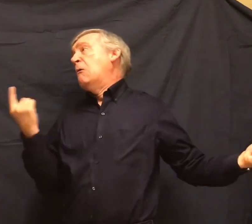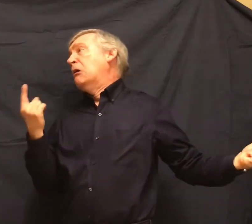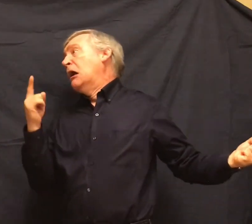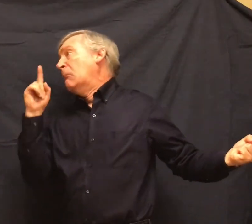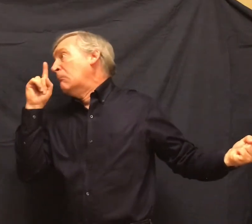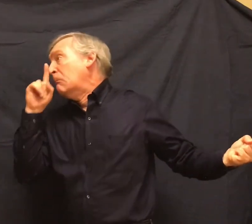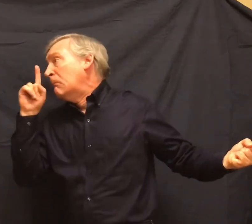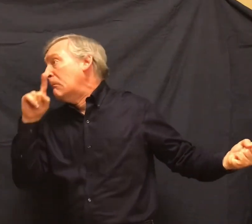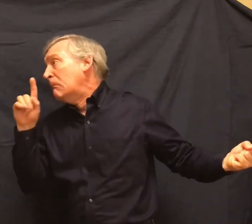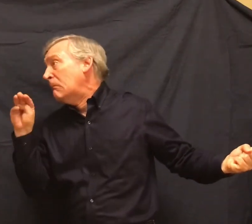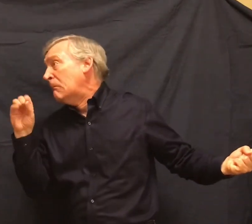A live mouse?